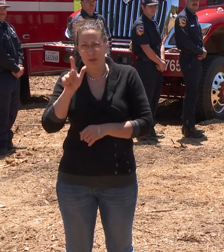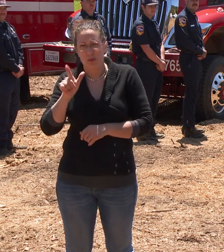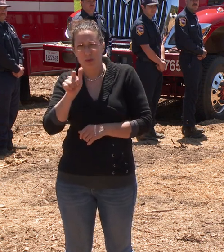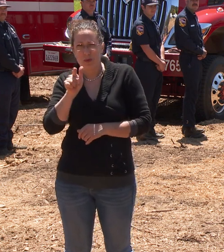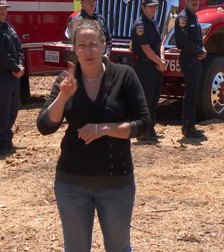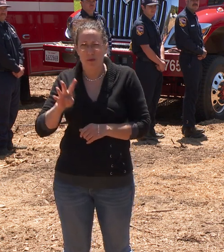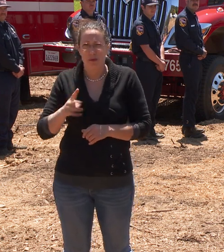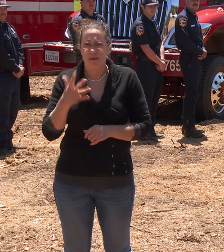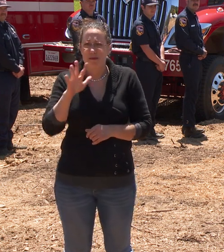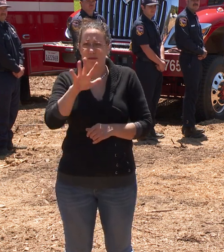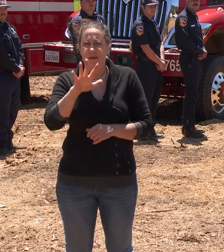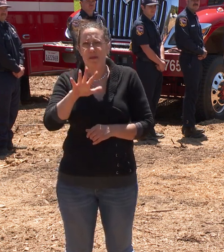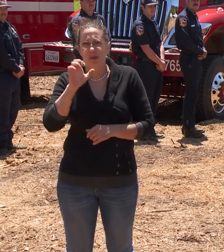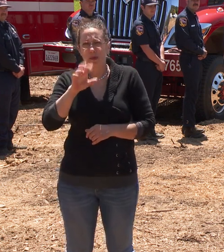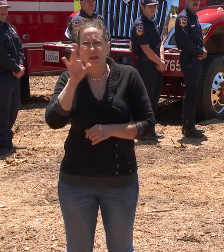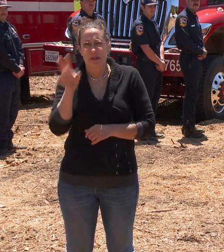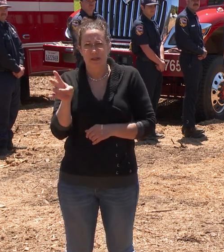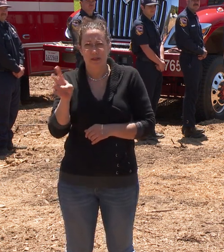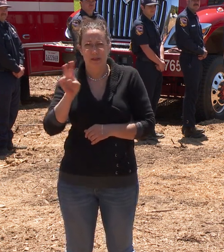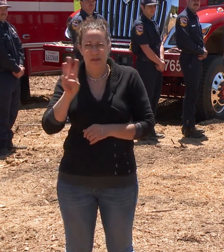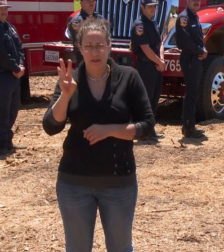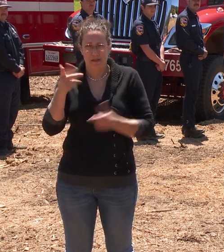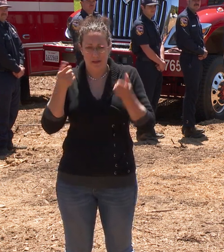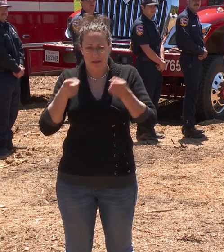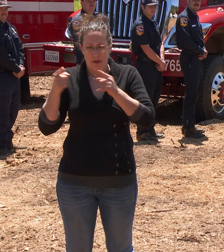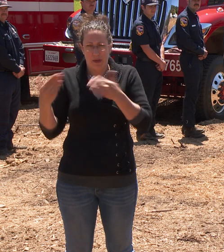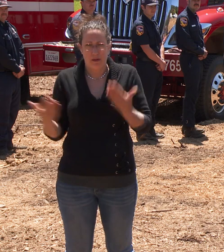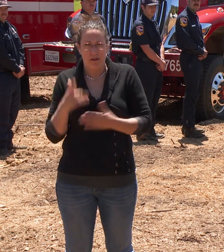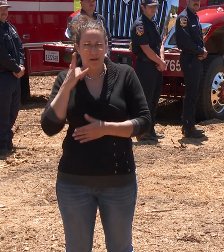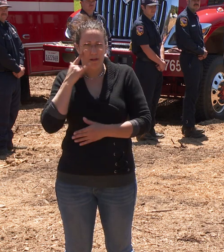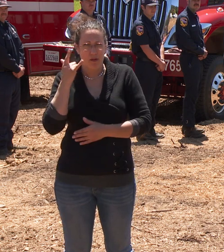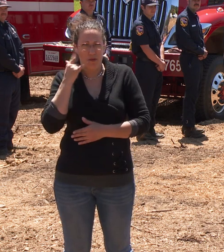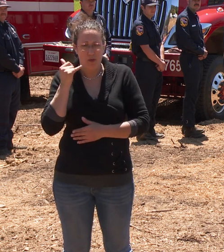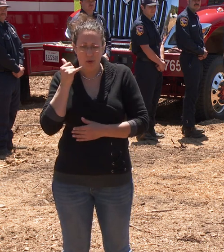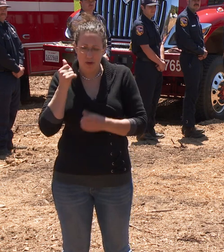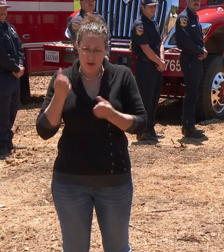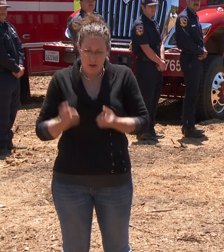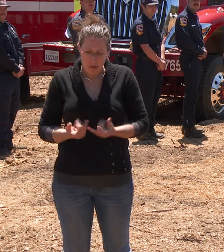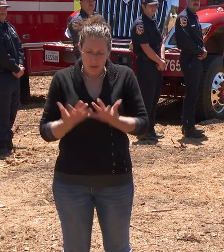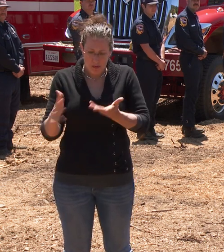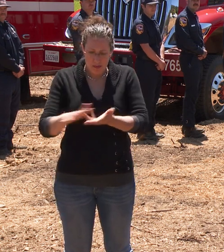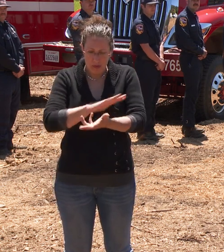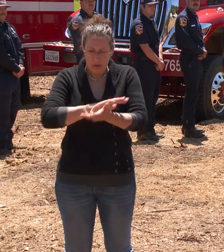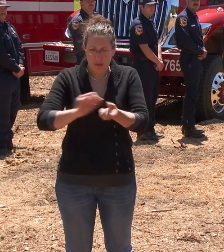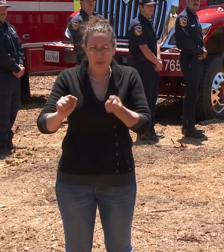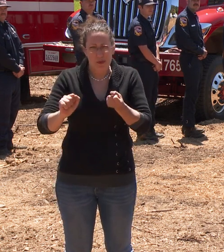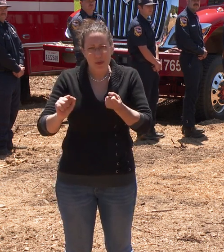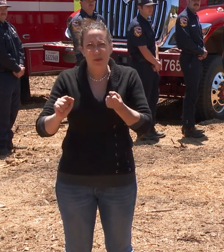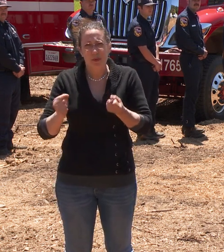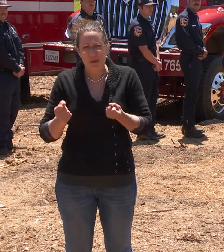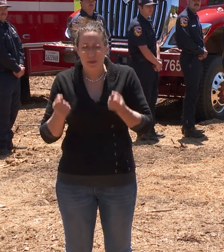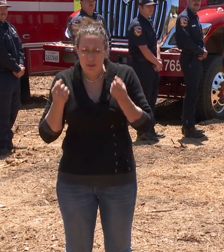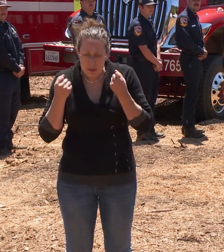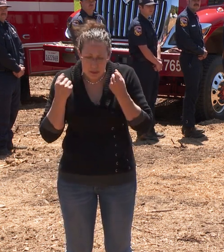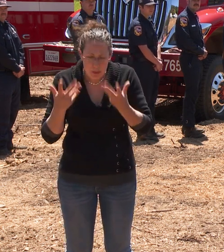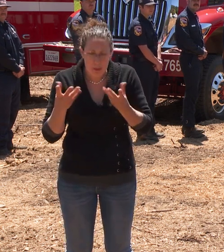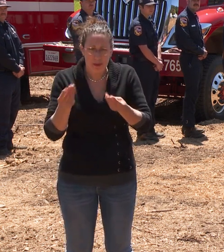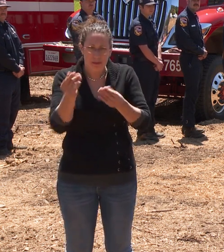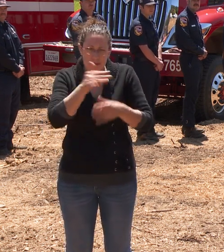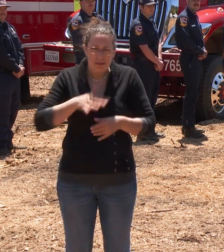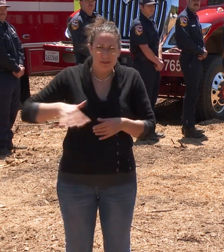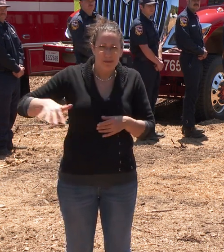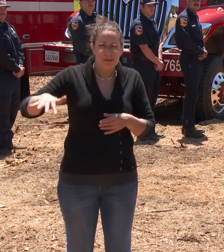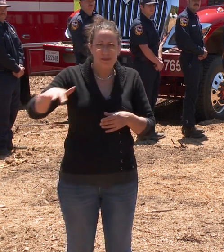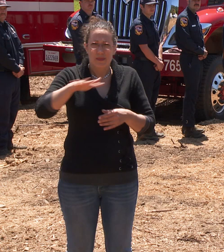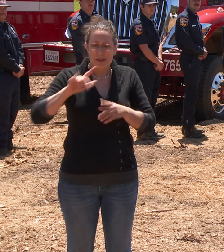576 wildfires have occurred in California, burning over 2,500 acres just